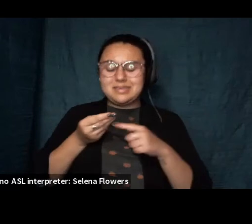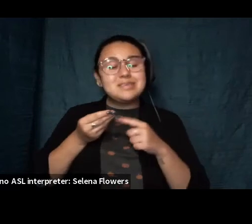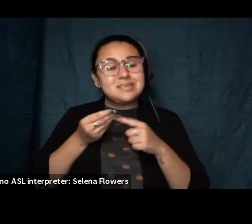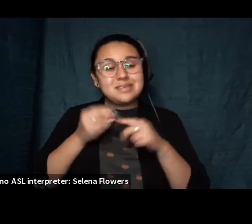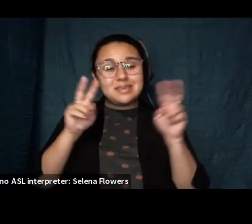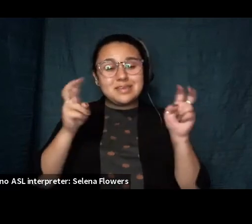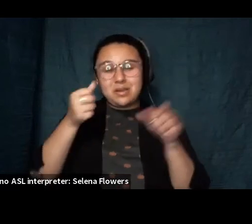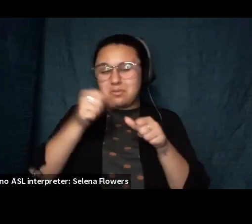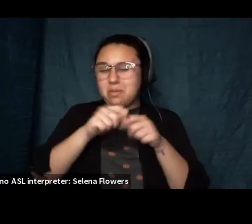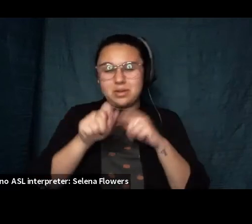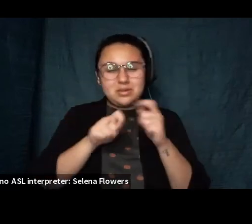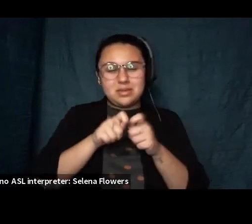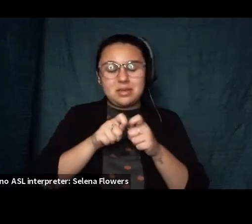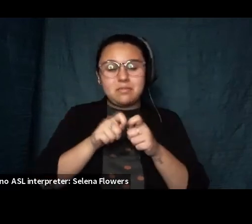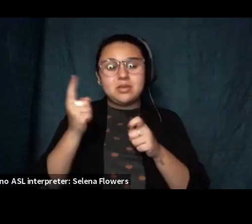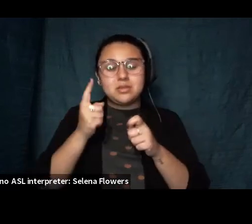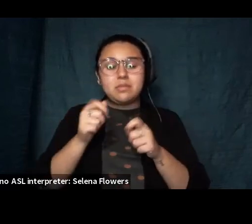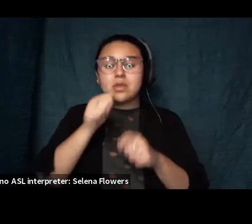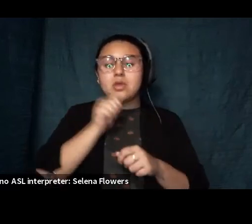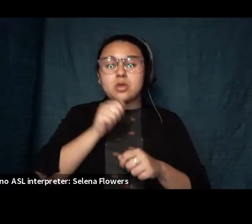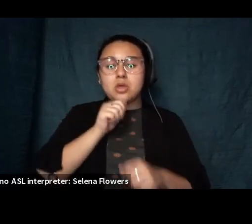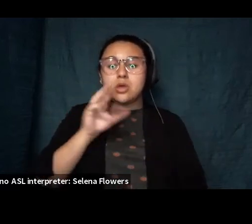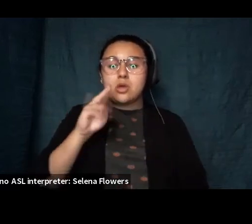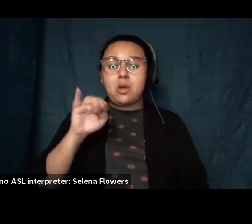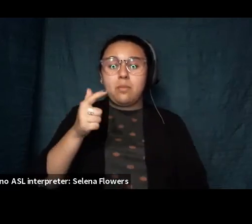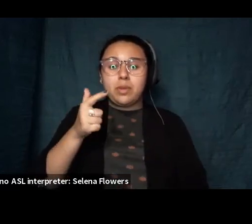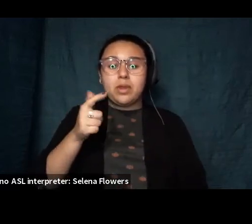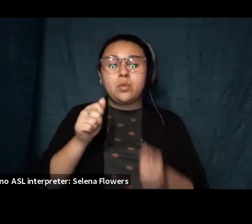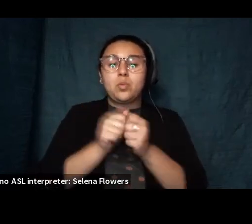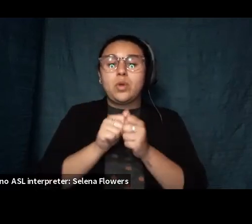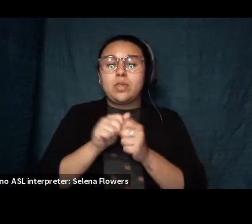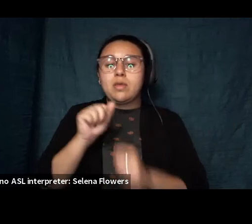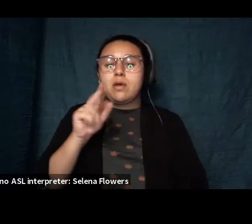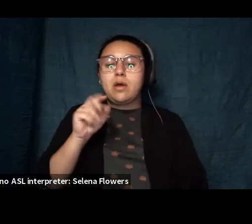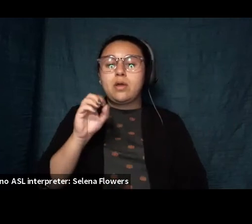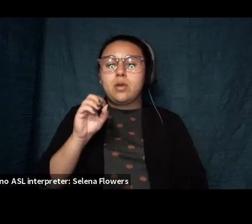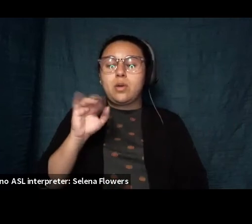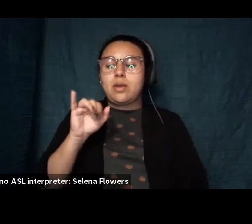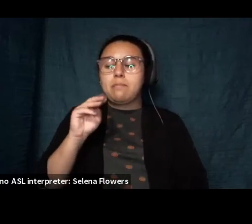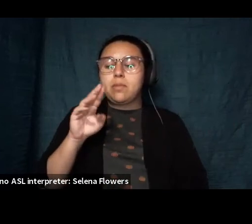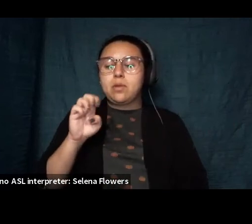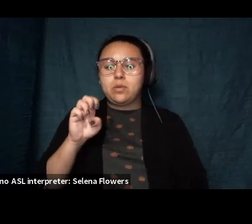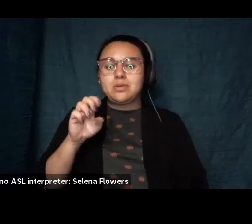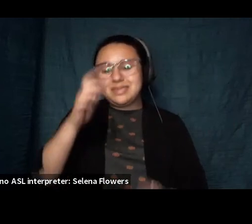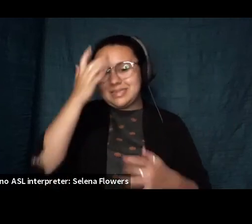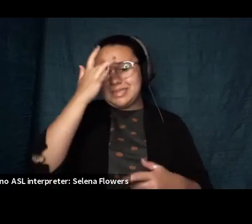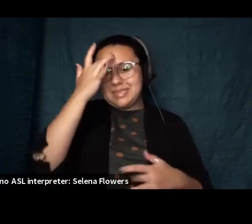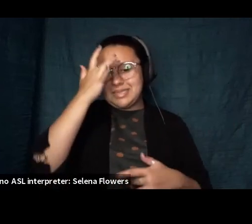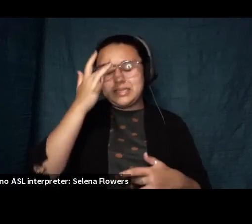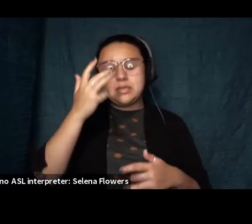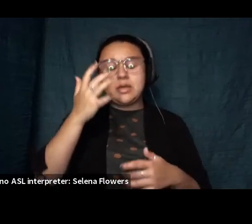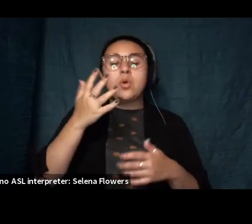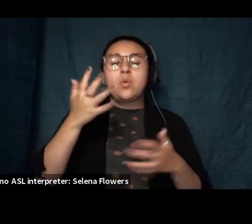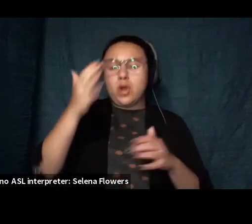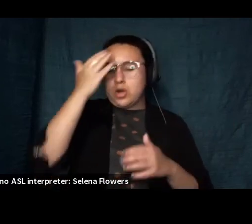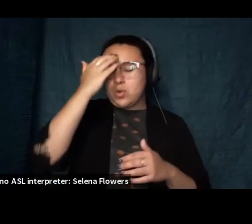about um coping with autoimmune disease so we knew that much that i probably had an autoimmune condition um and